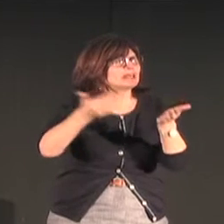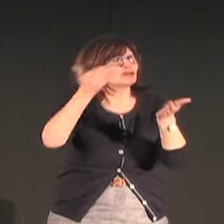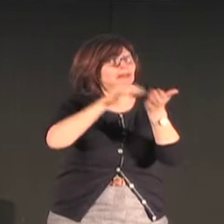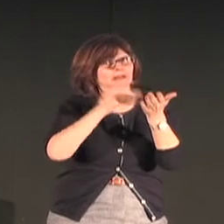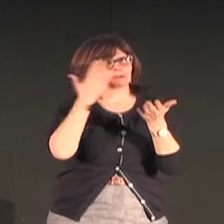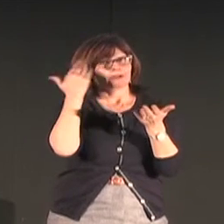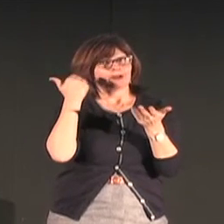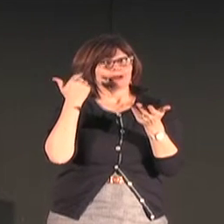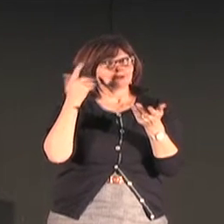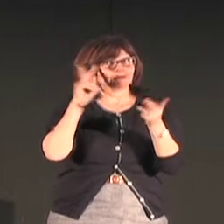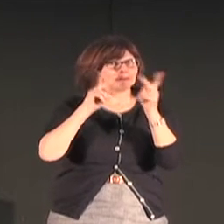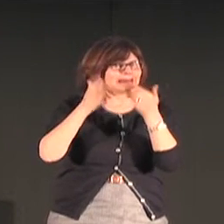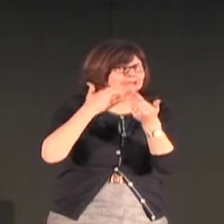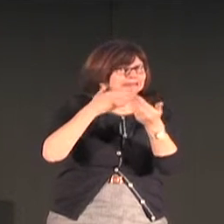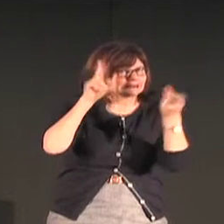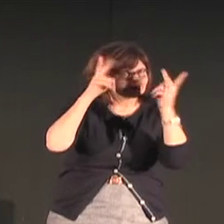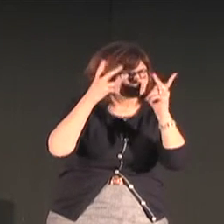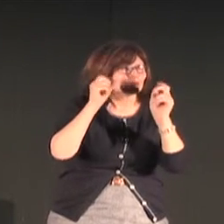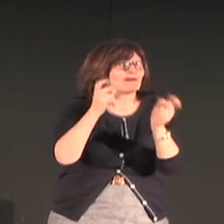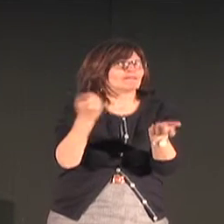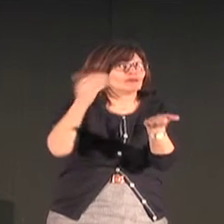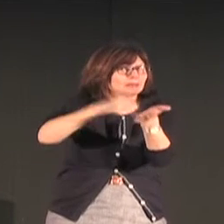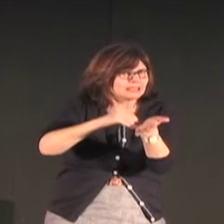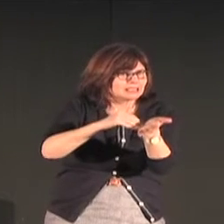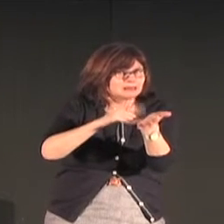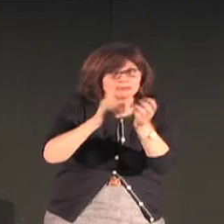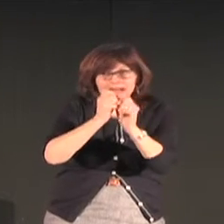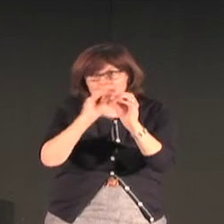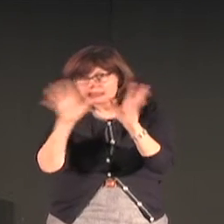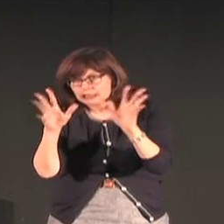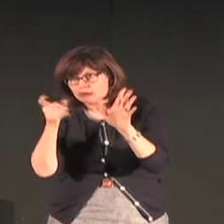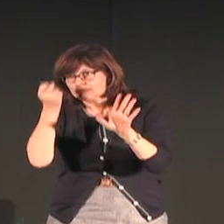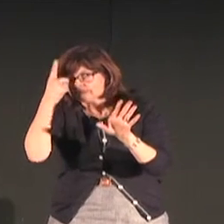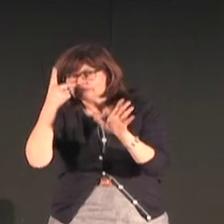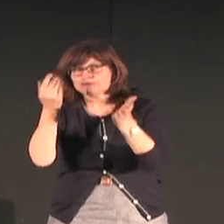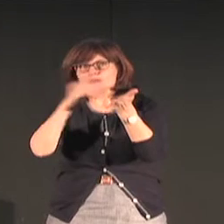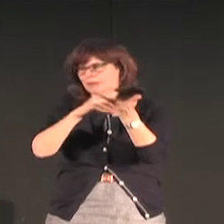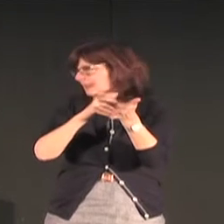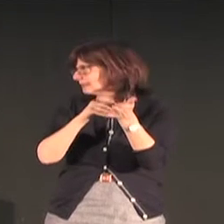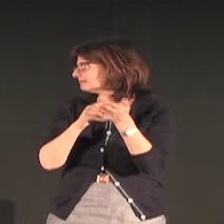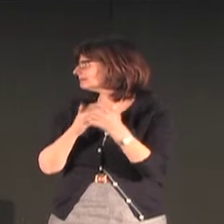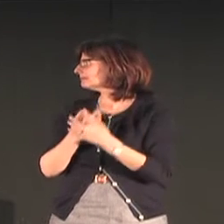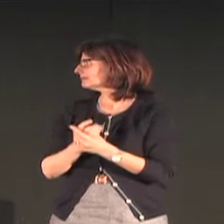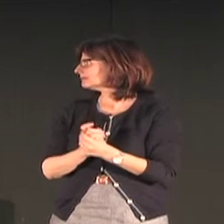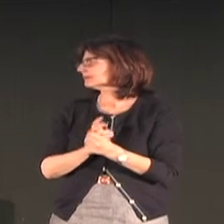repetition and perhaps the repetitions when necessary for clarification purposes